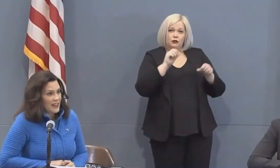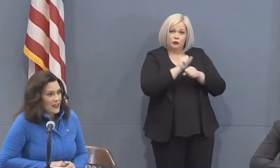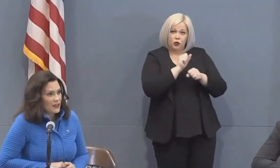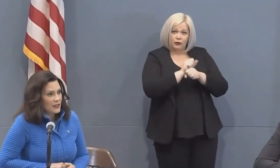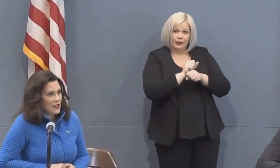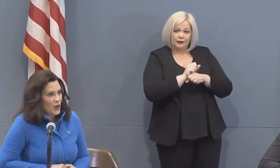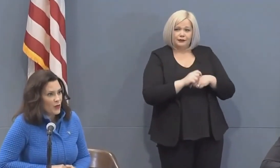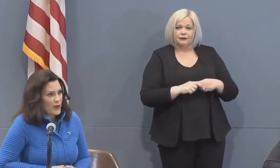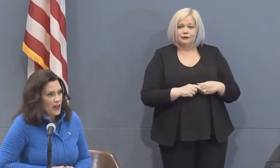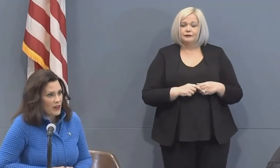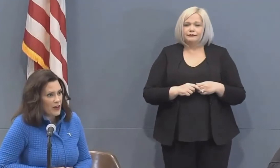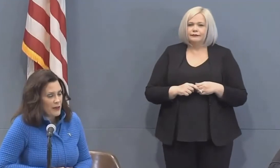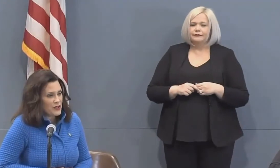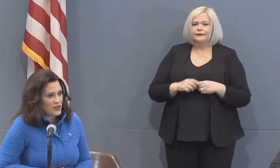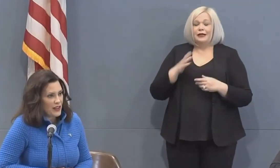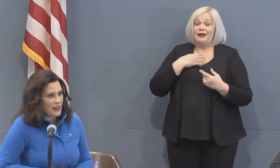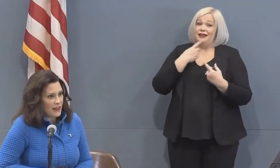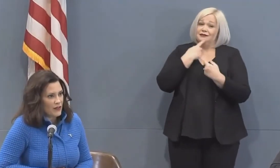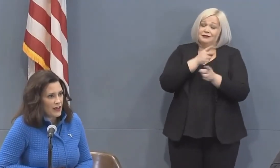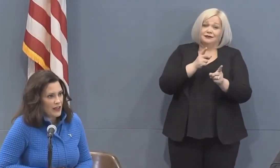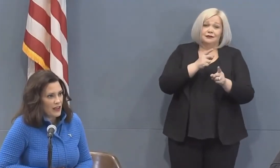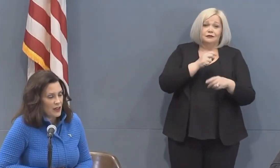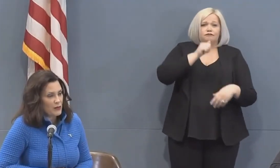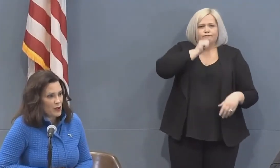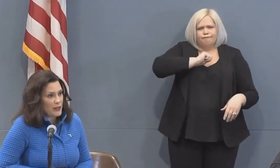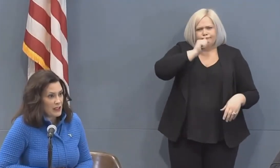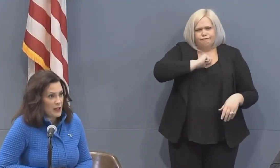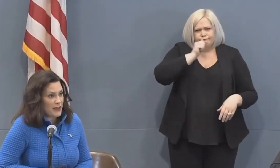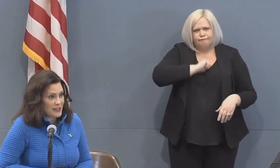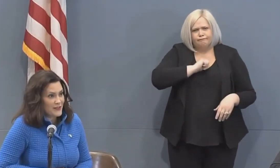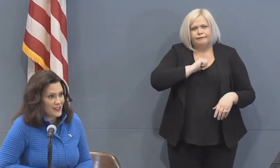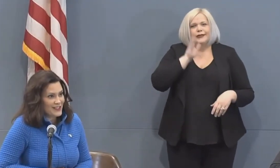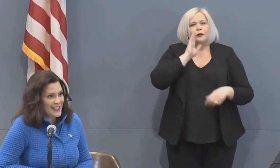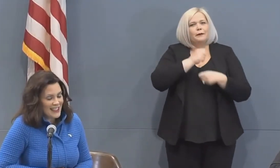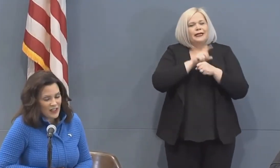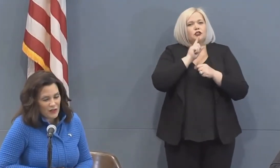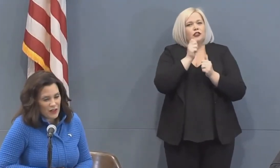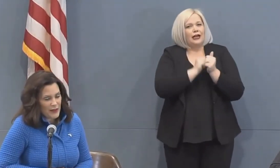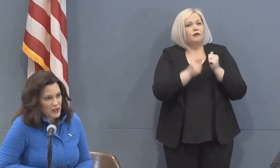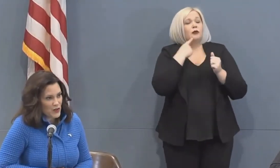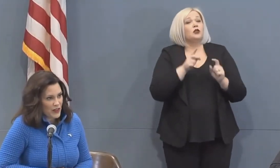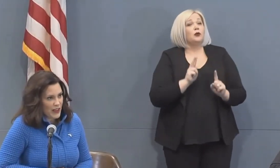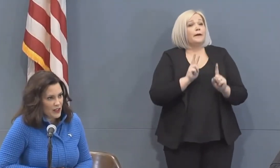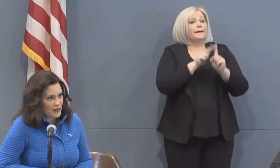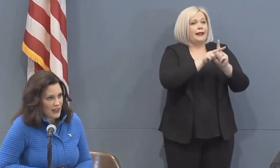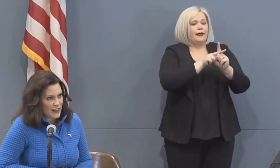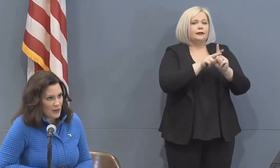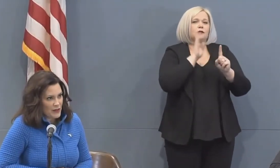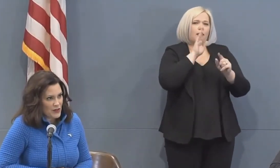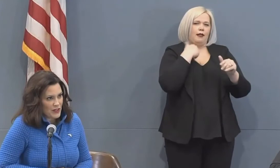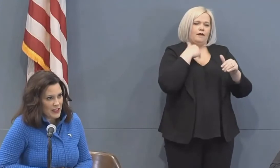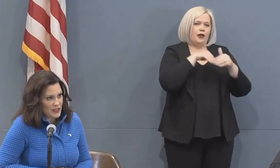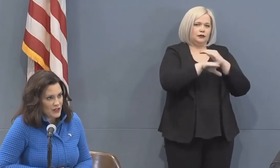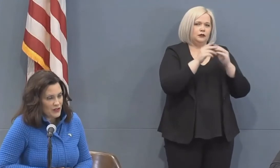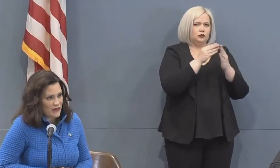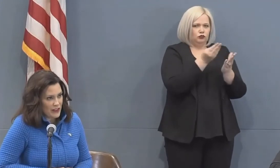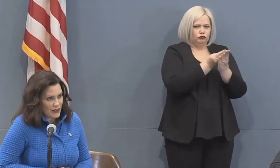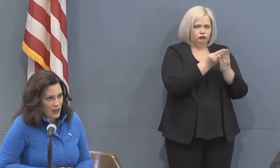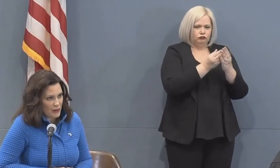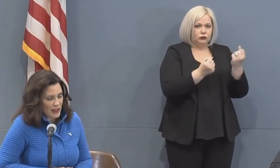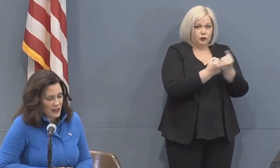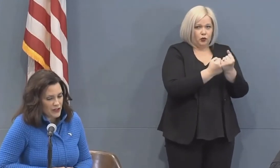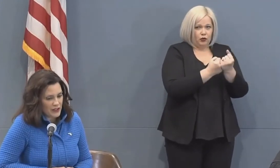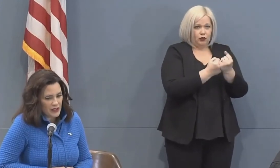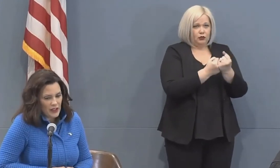well it's hanging there you know we are going to make sure that every unemployment claim gets filled we're going to make sure that you've got the opportunity to